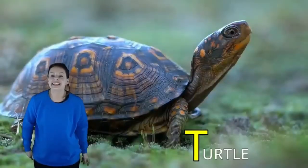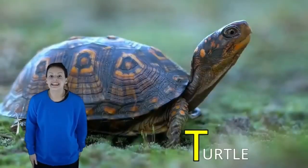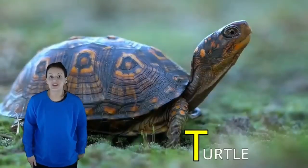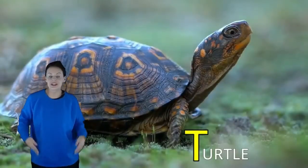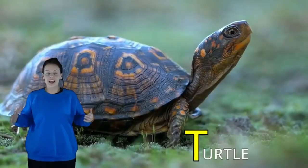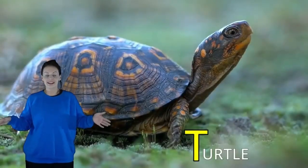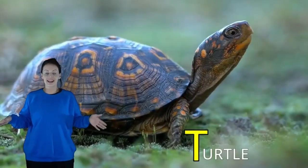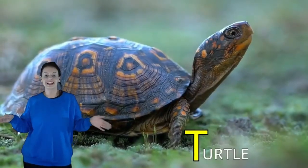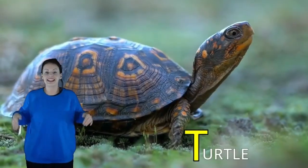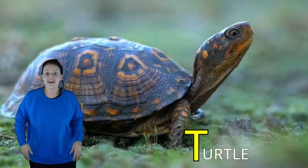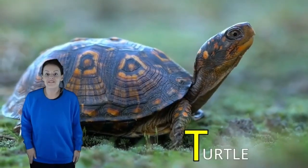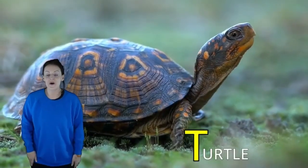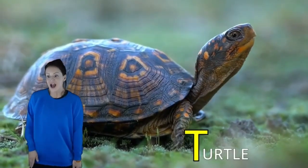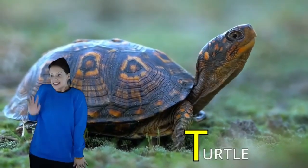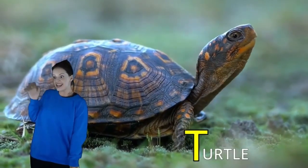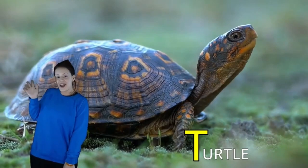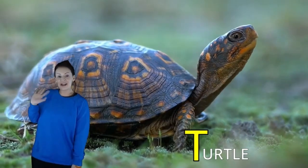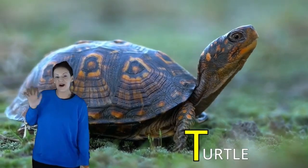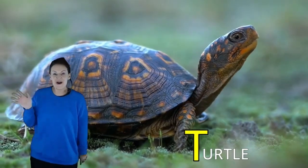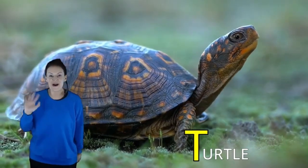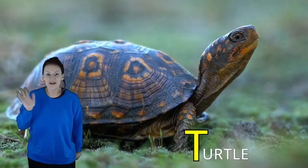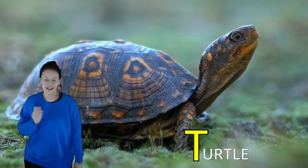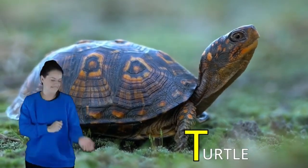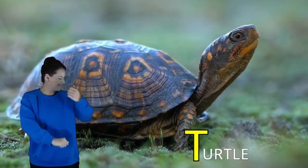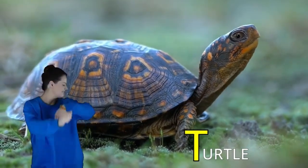T goes T-T-T for Turtle